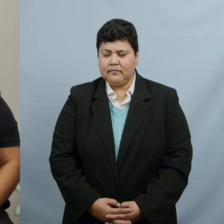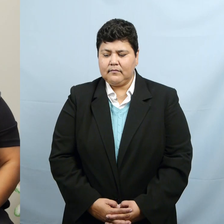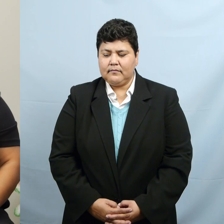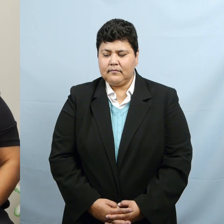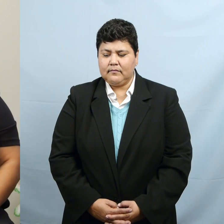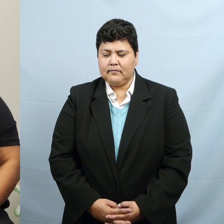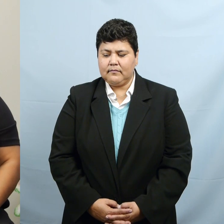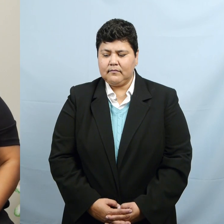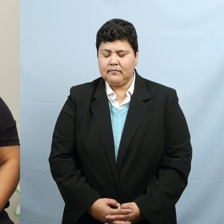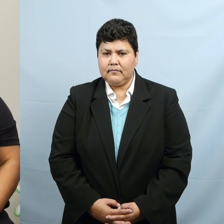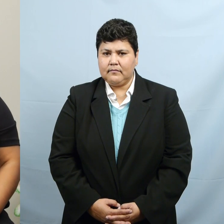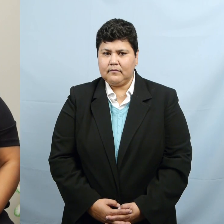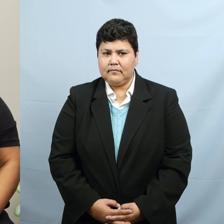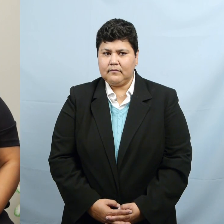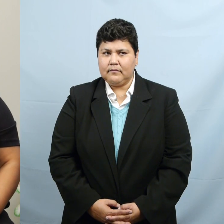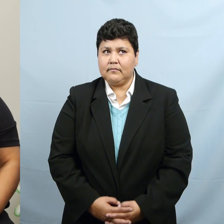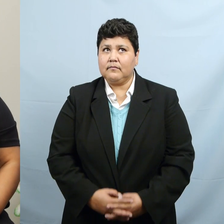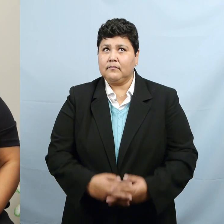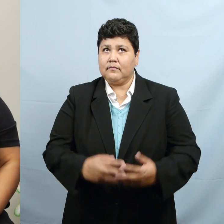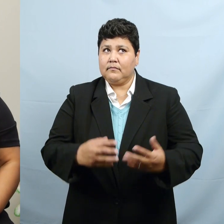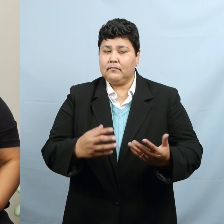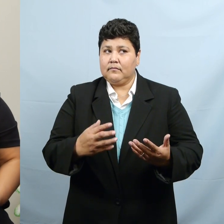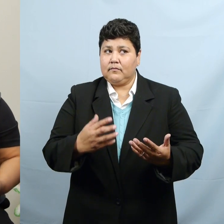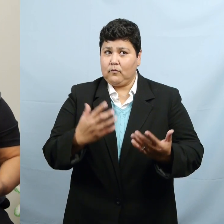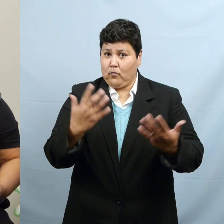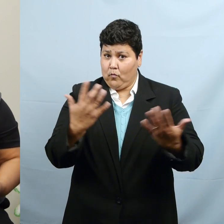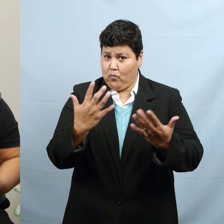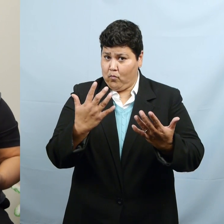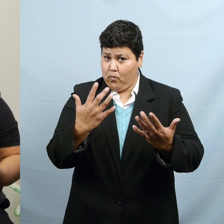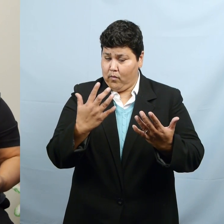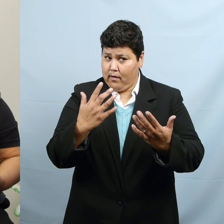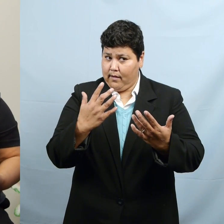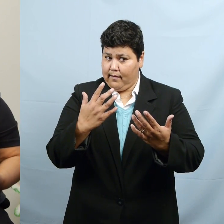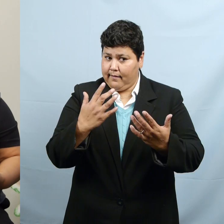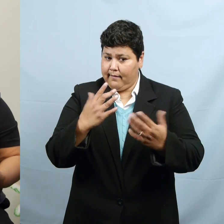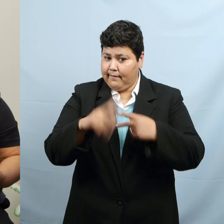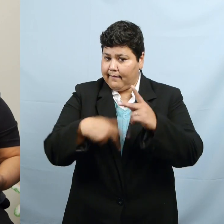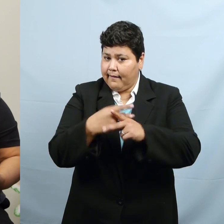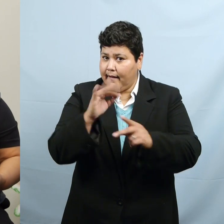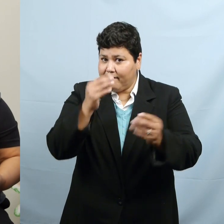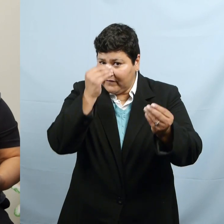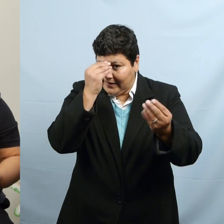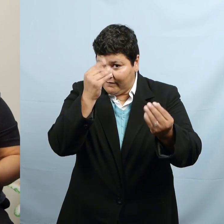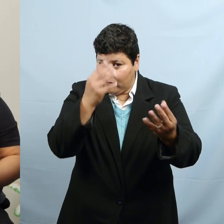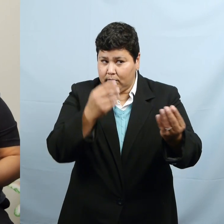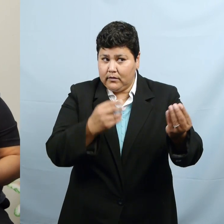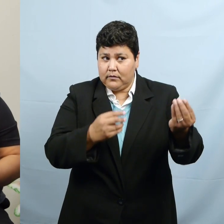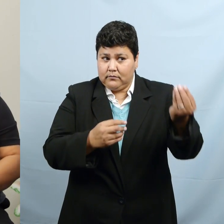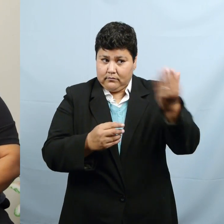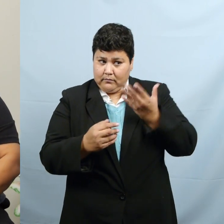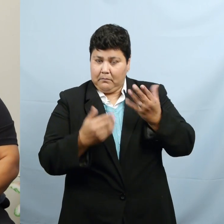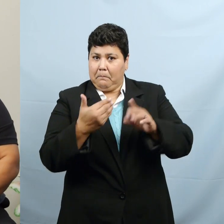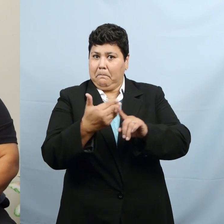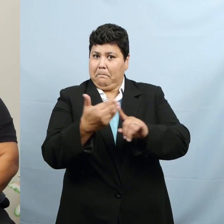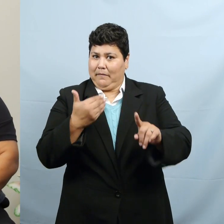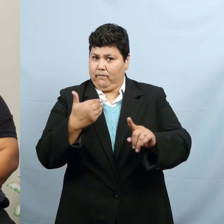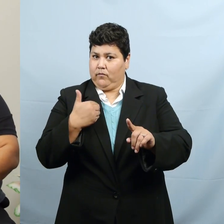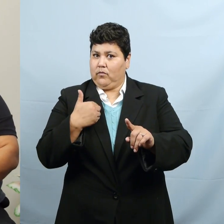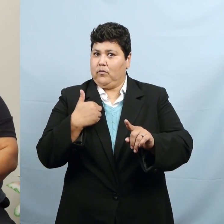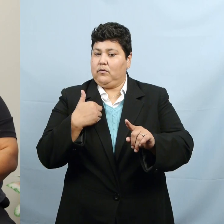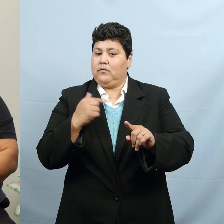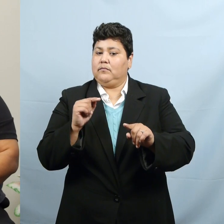Okay, so what type of information did I receive prior to going into the assignment and what were my thoughts?